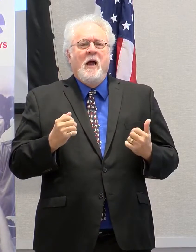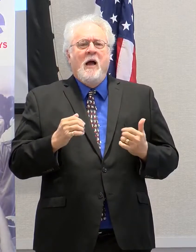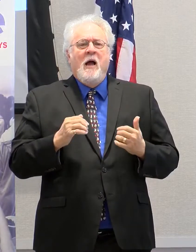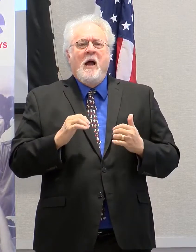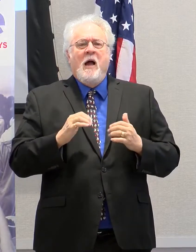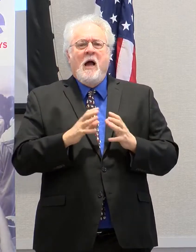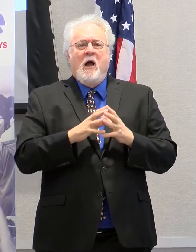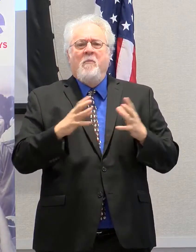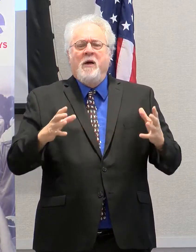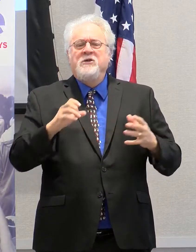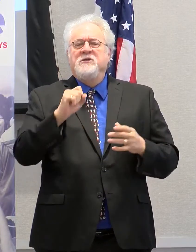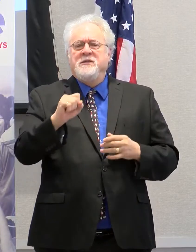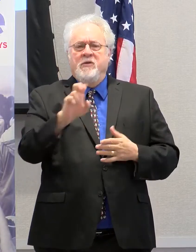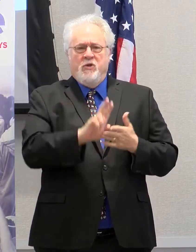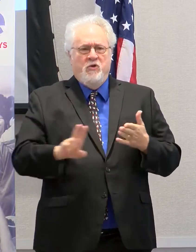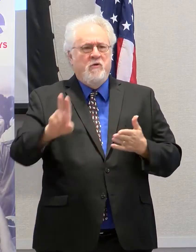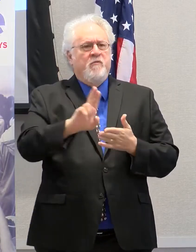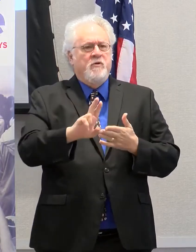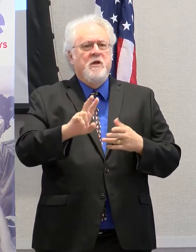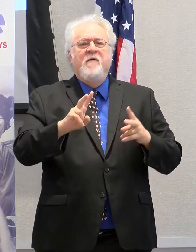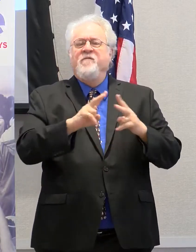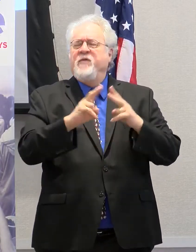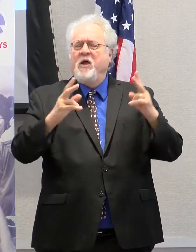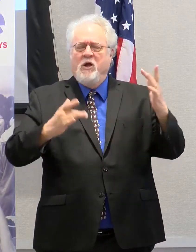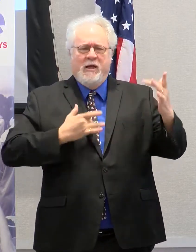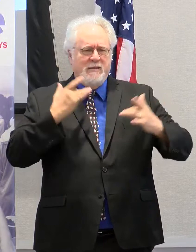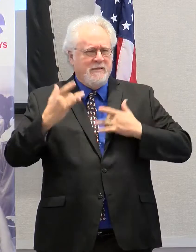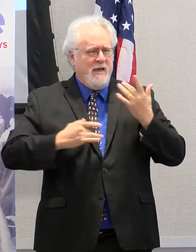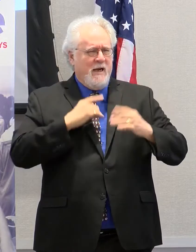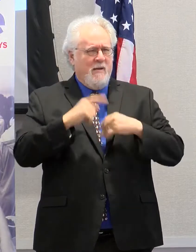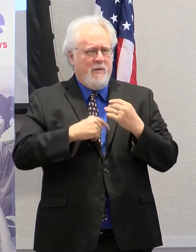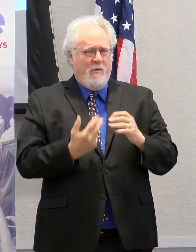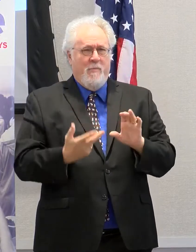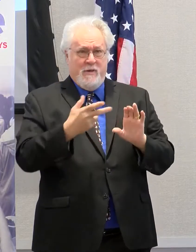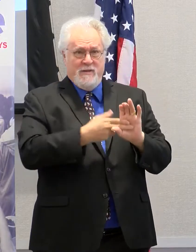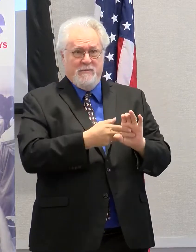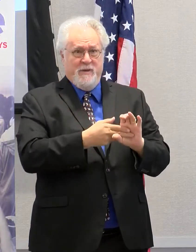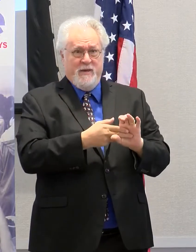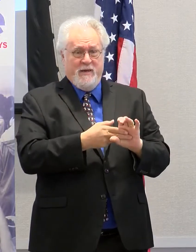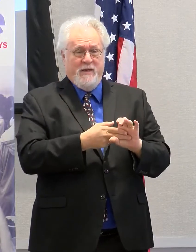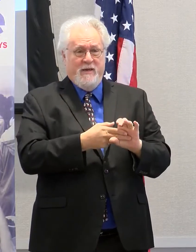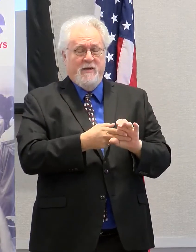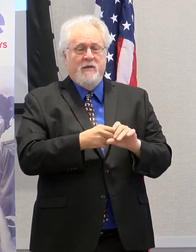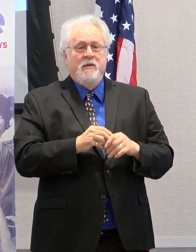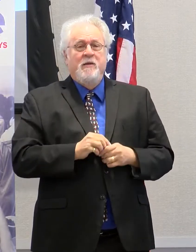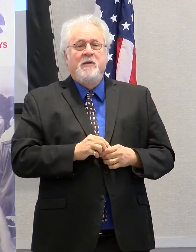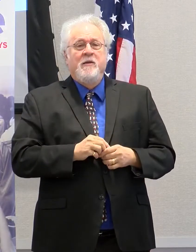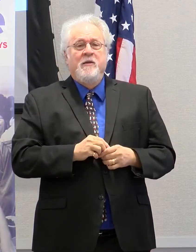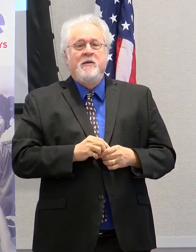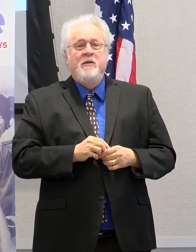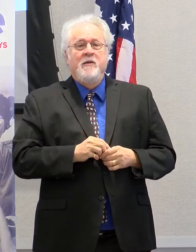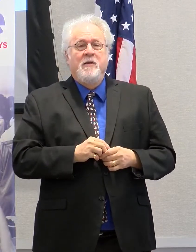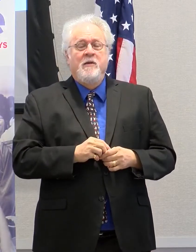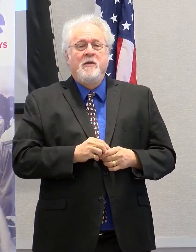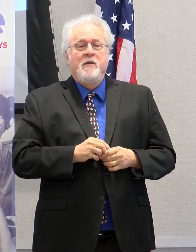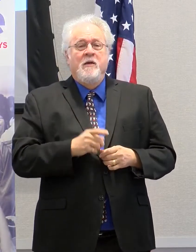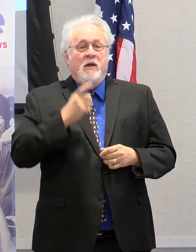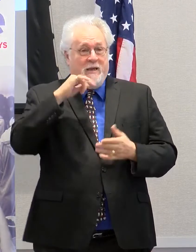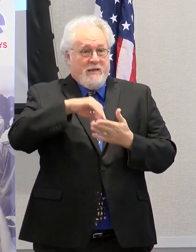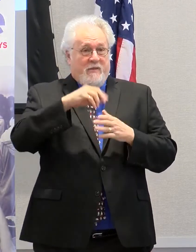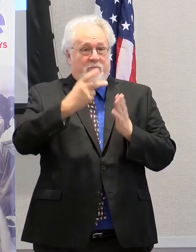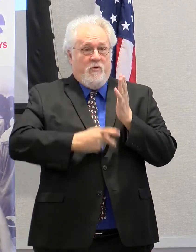which Southern University has been very excited about participating in this initiative.